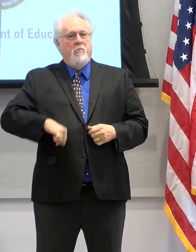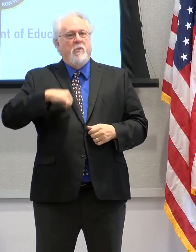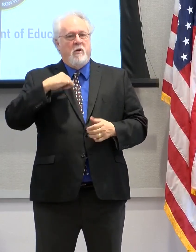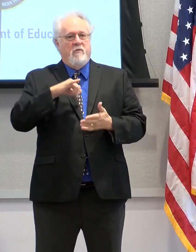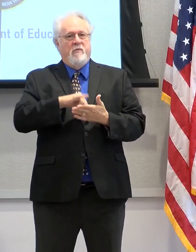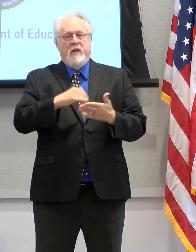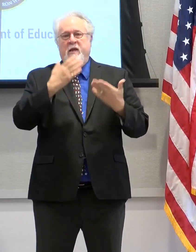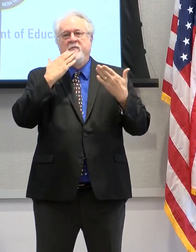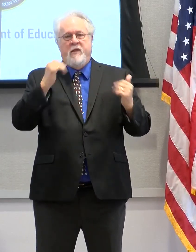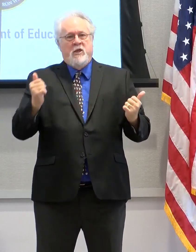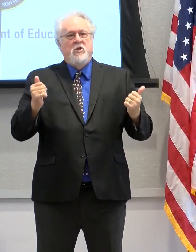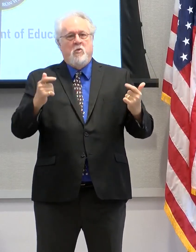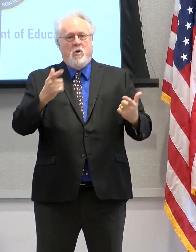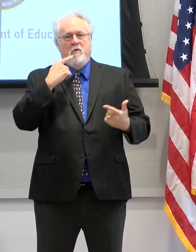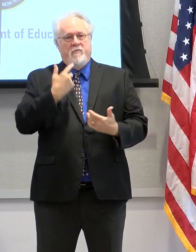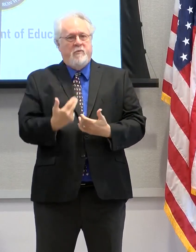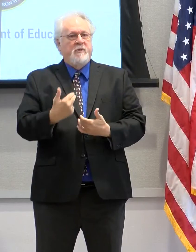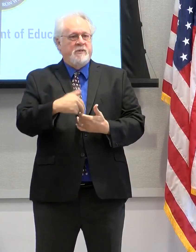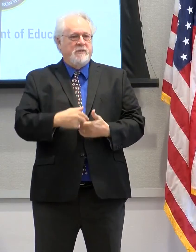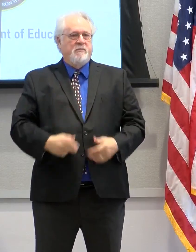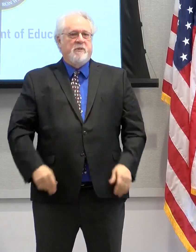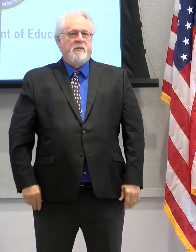it and thank everyone for participating.